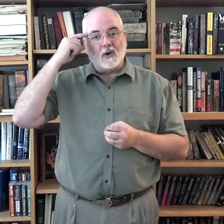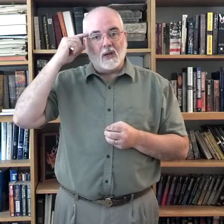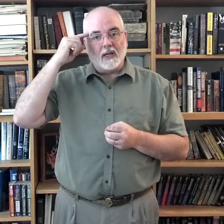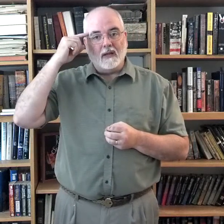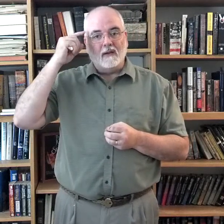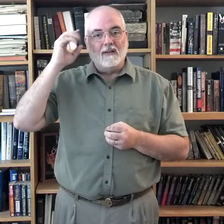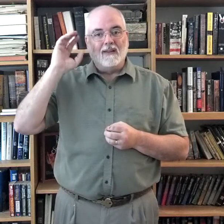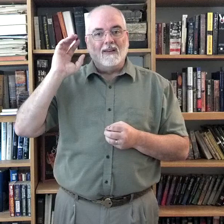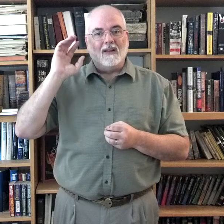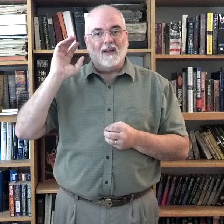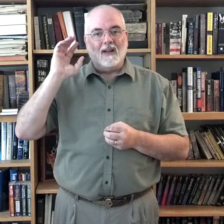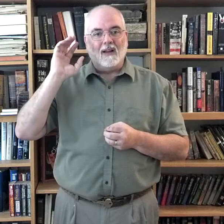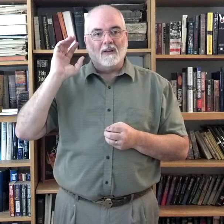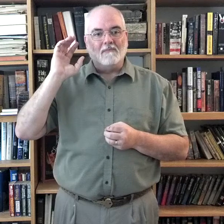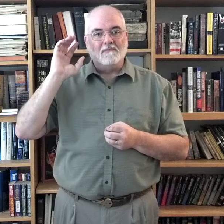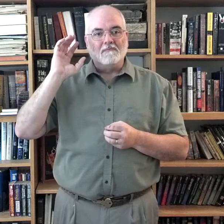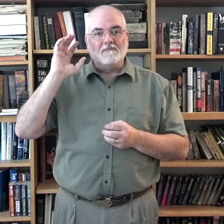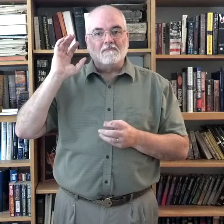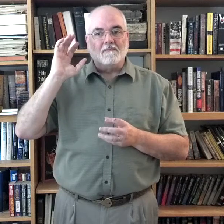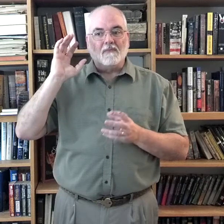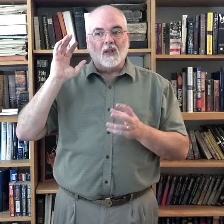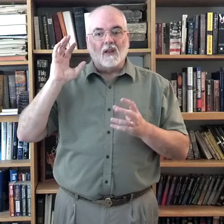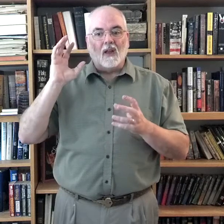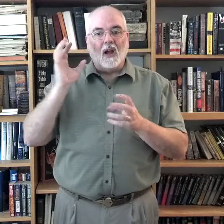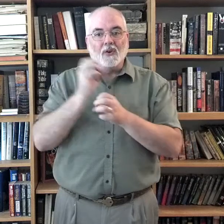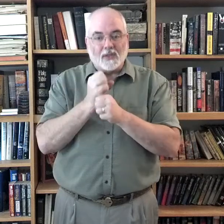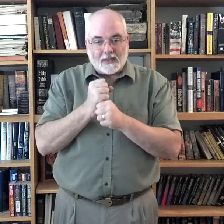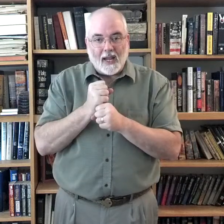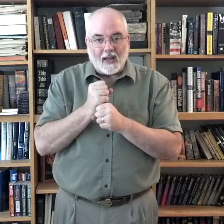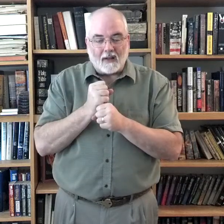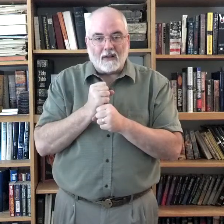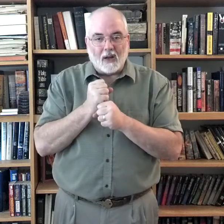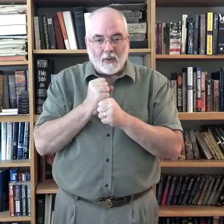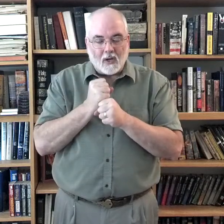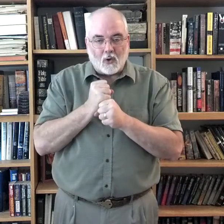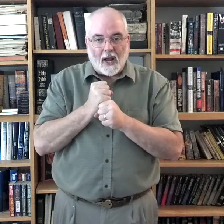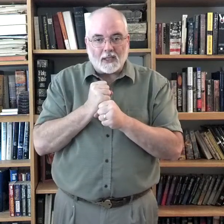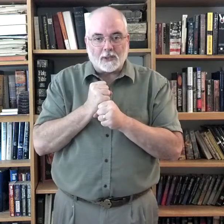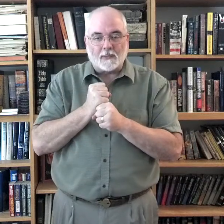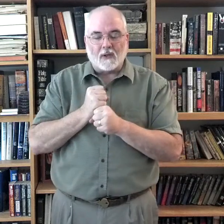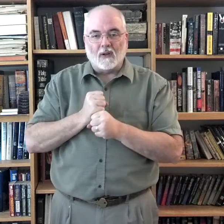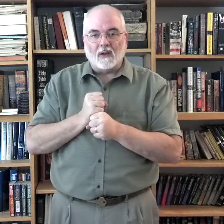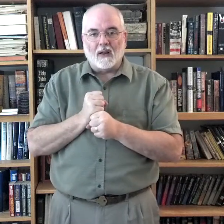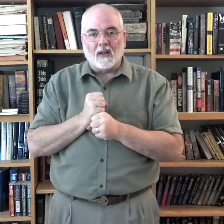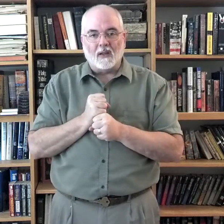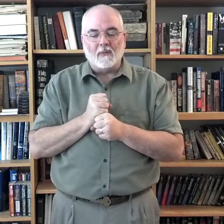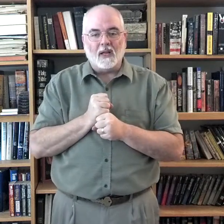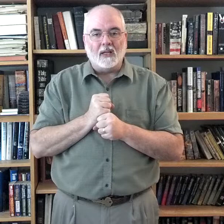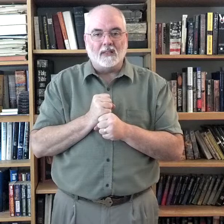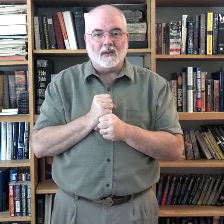understand and we grasp the meanings of